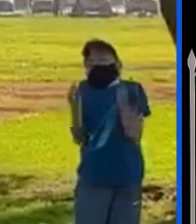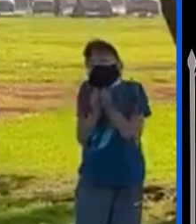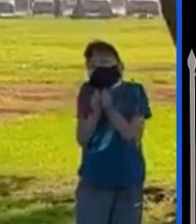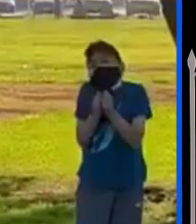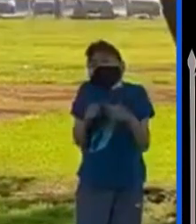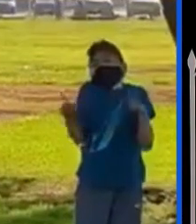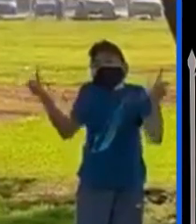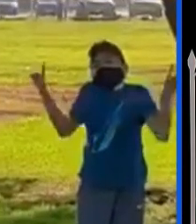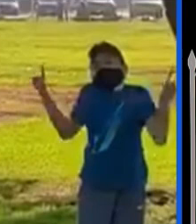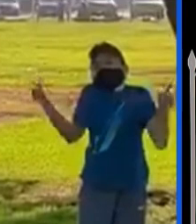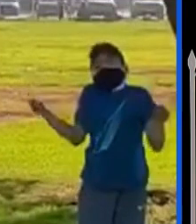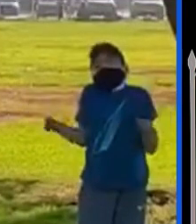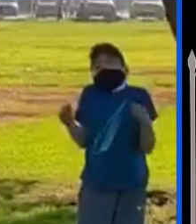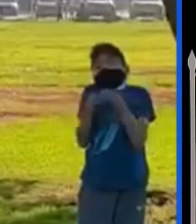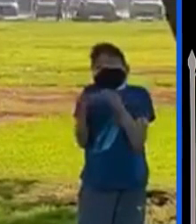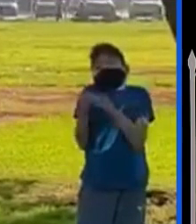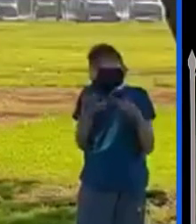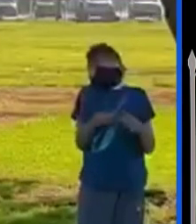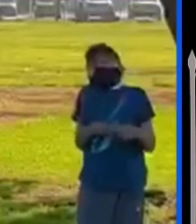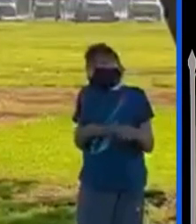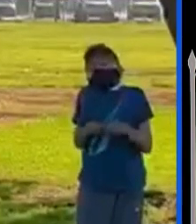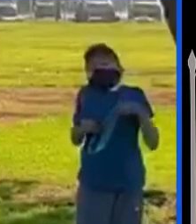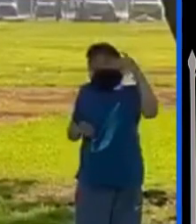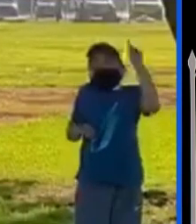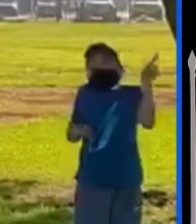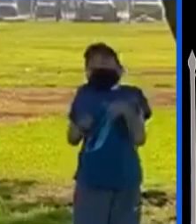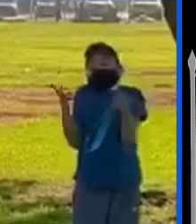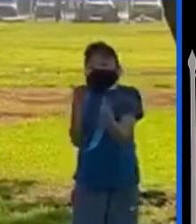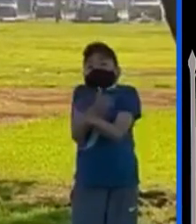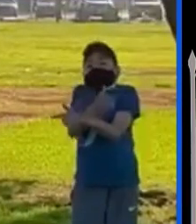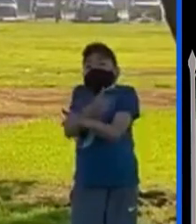in the visible liberty of Israel.